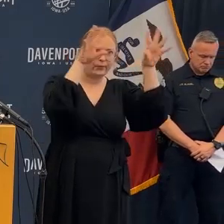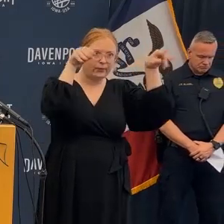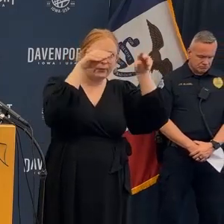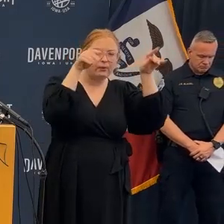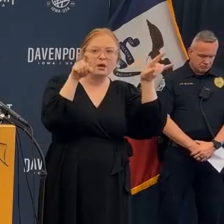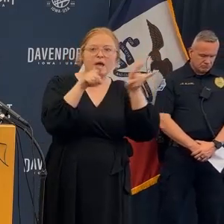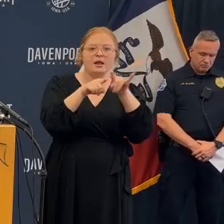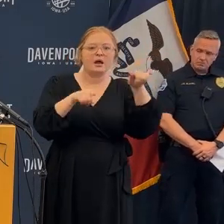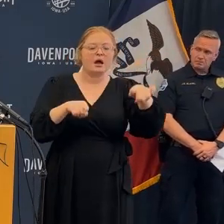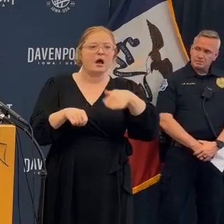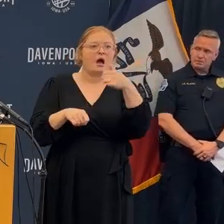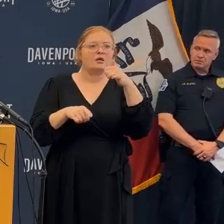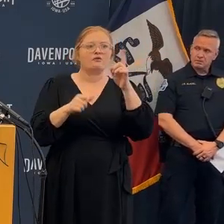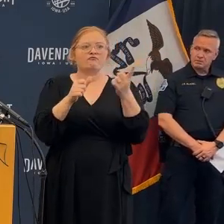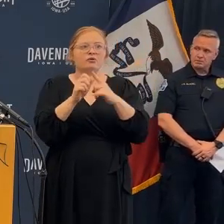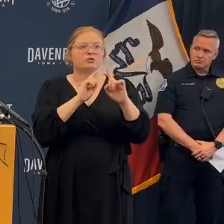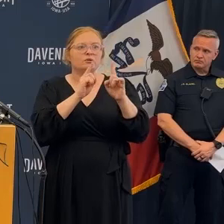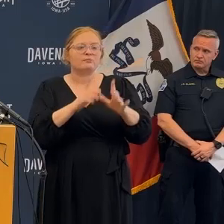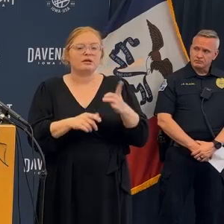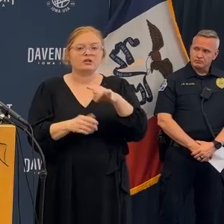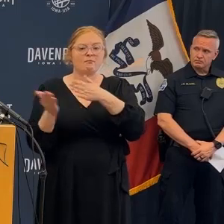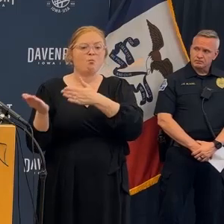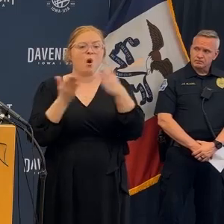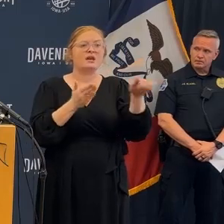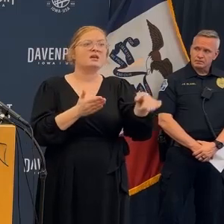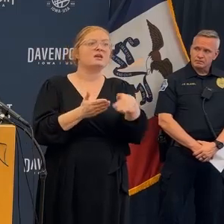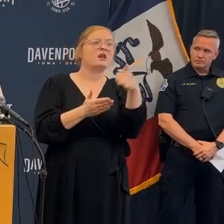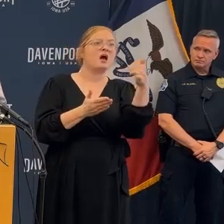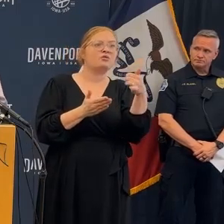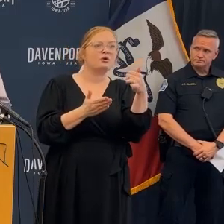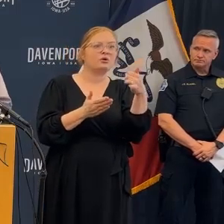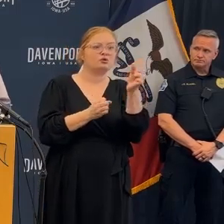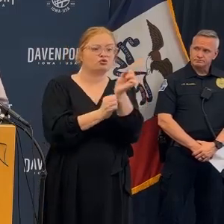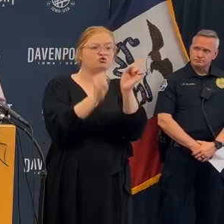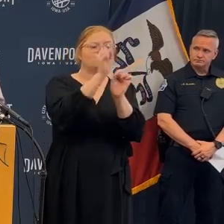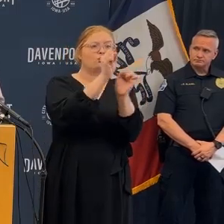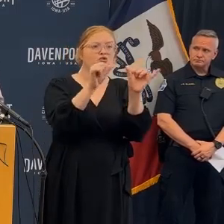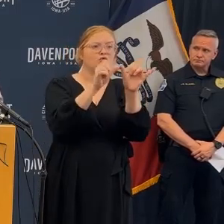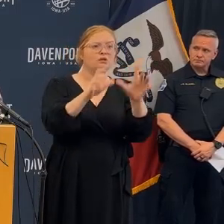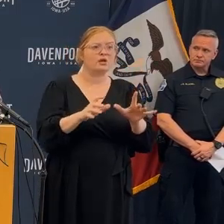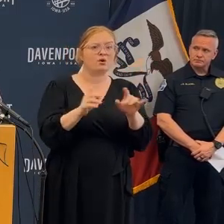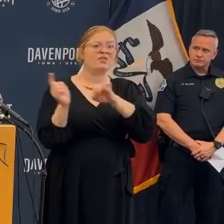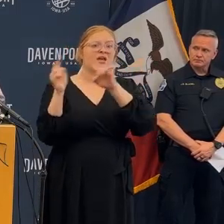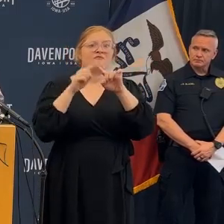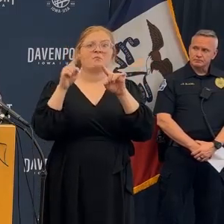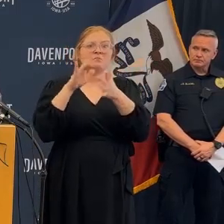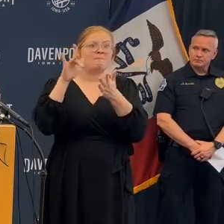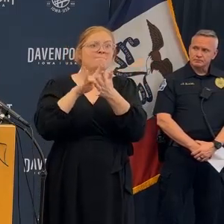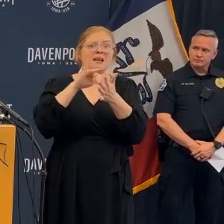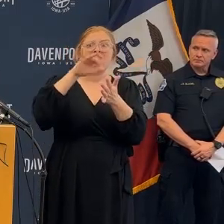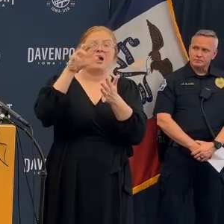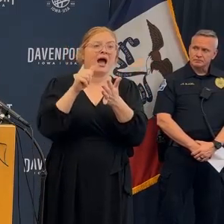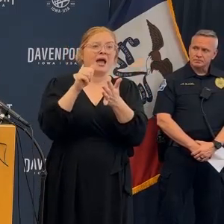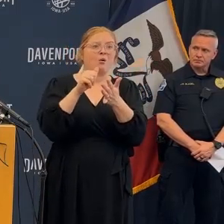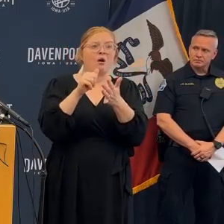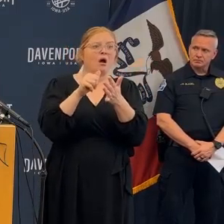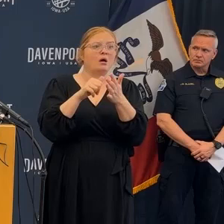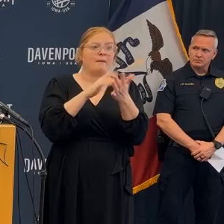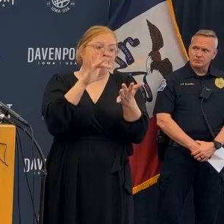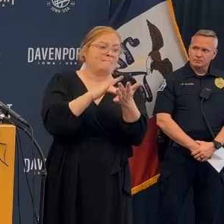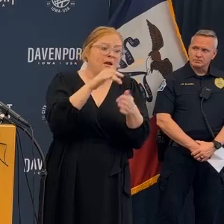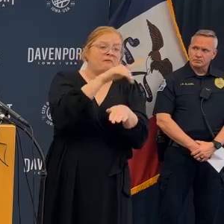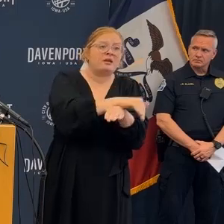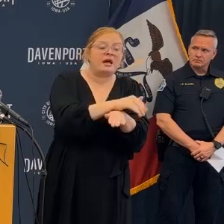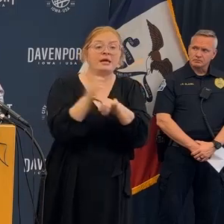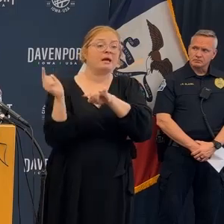been working back with folks at the office I've been working with folks in EMS and the first responders had their own structural